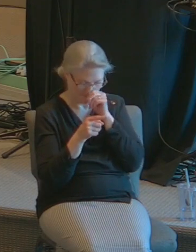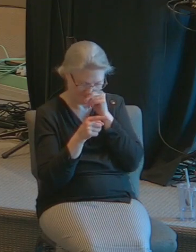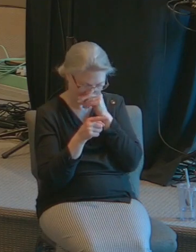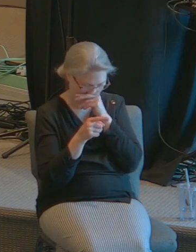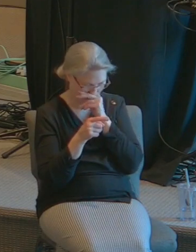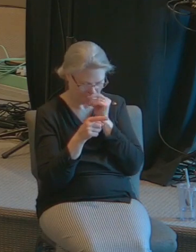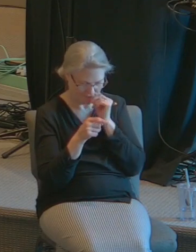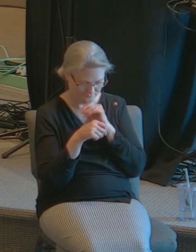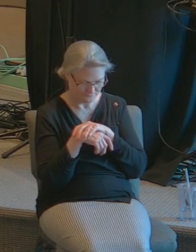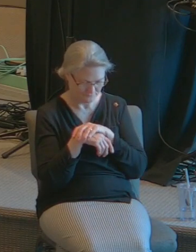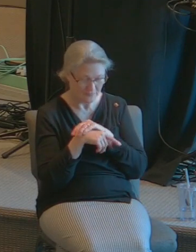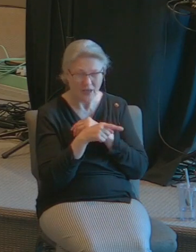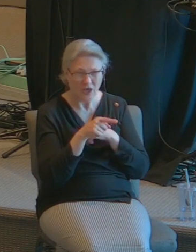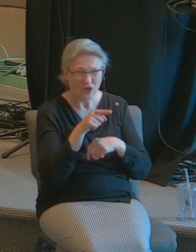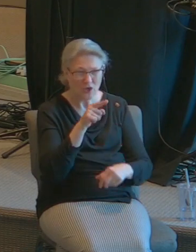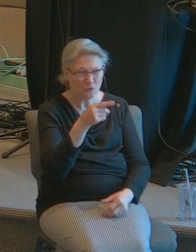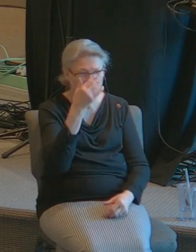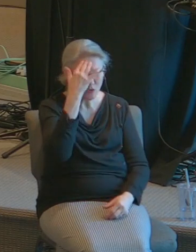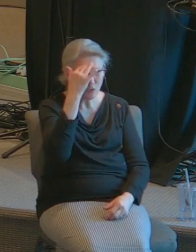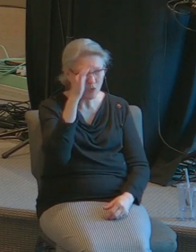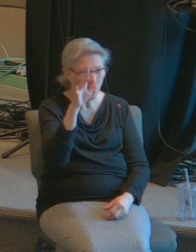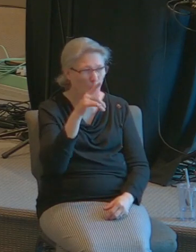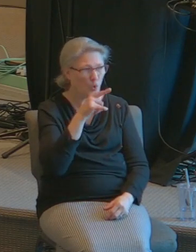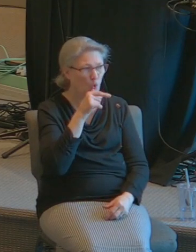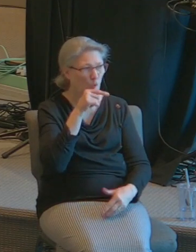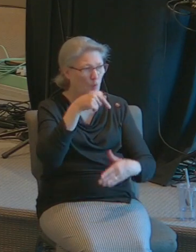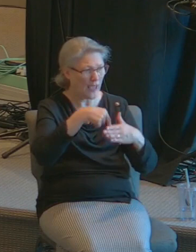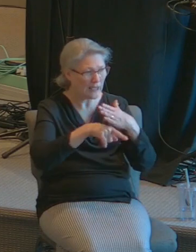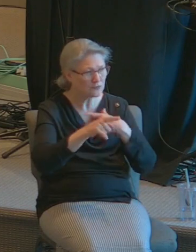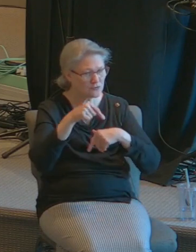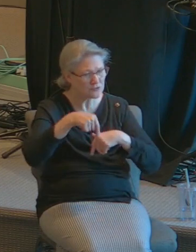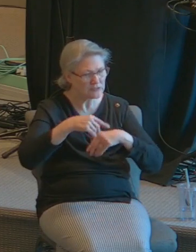you don't know who walks through your double doors